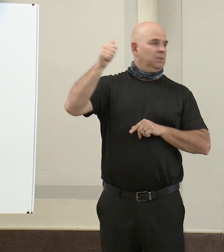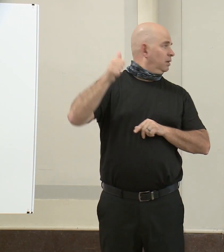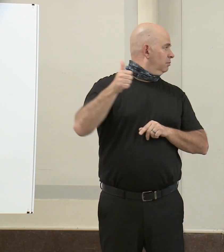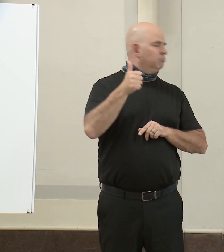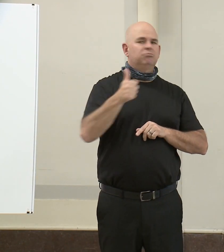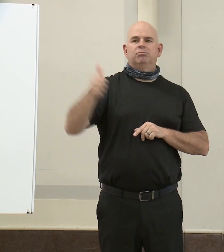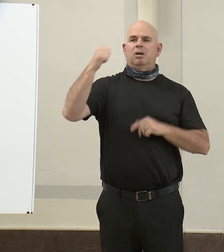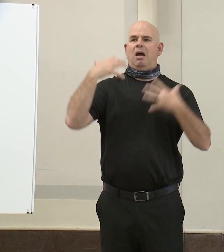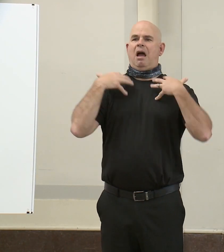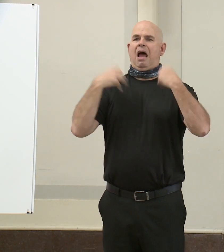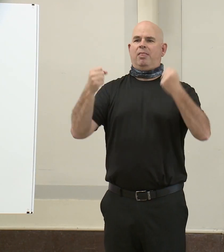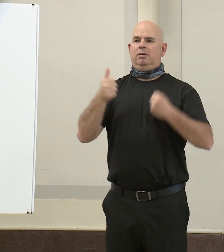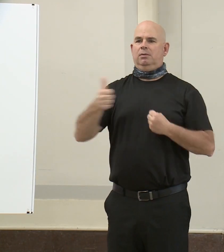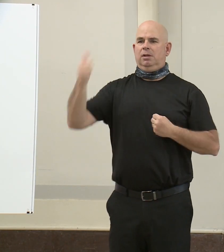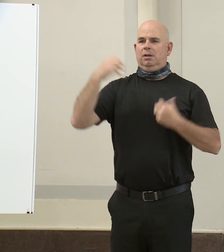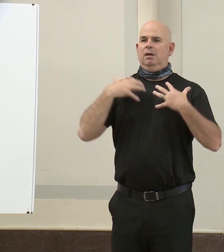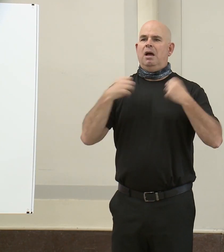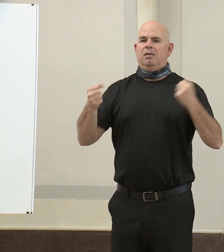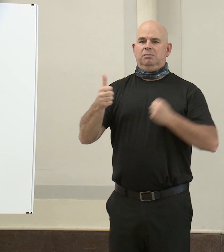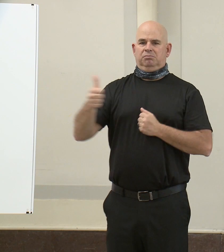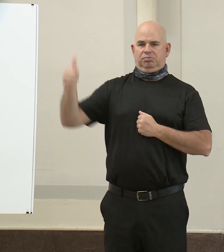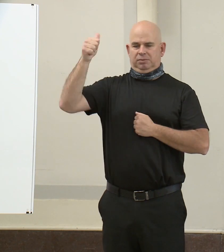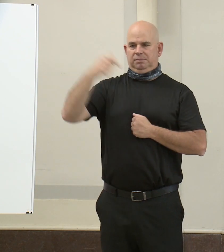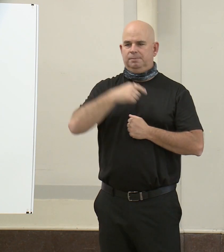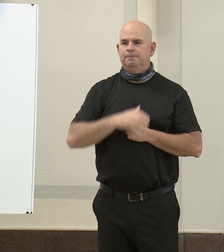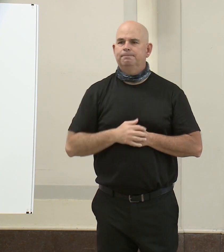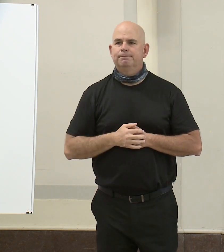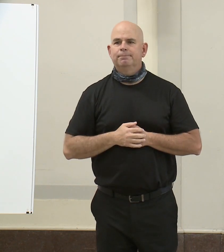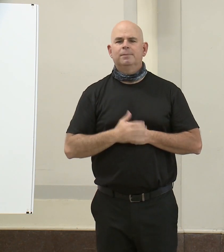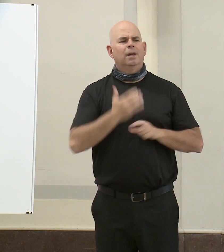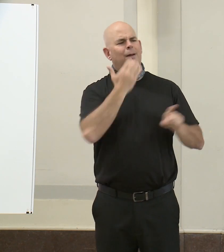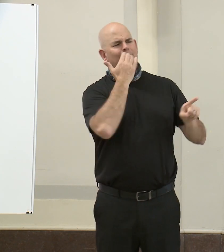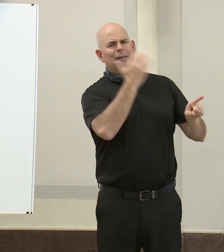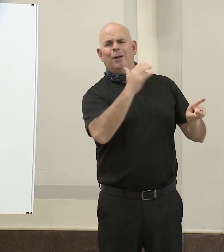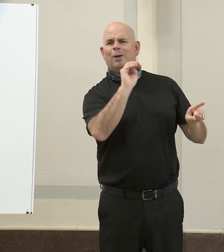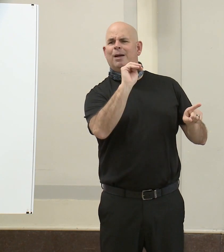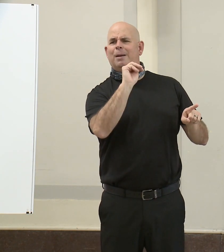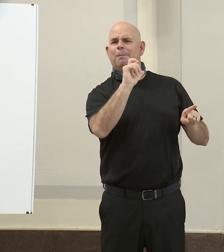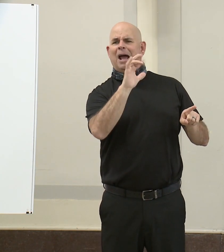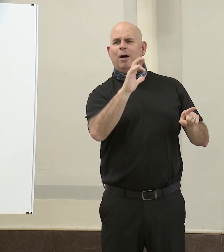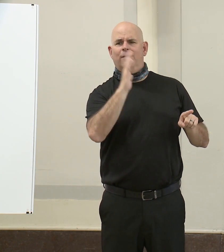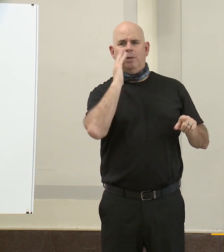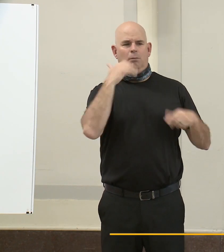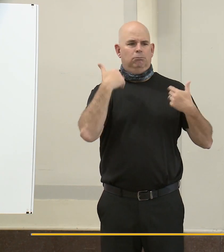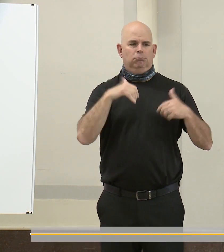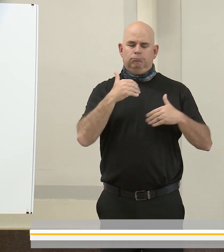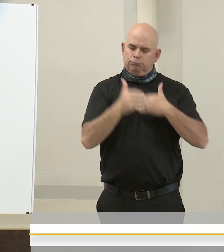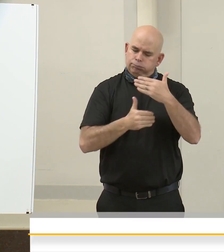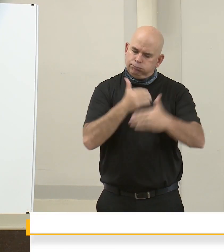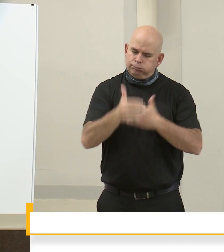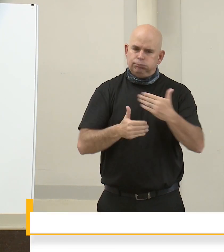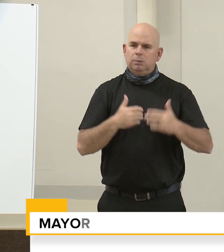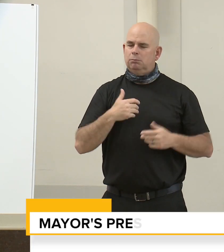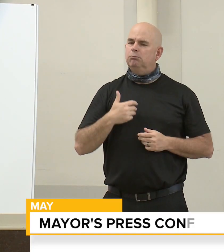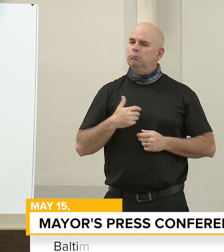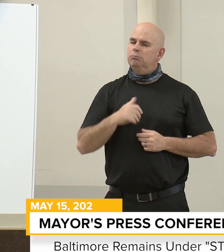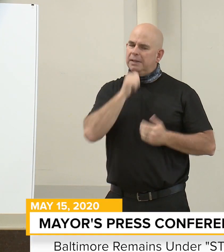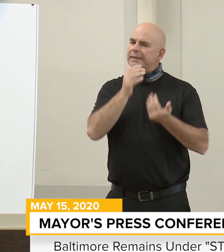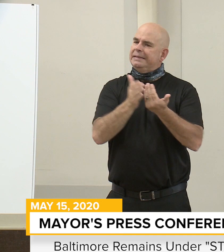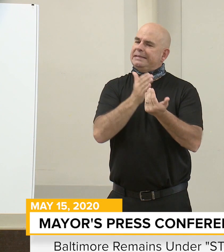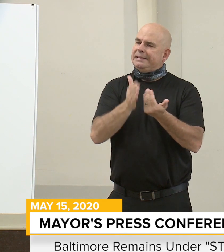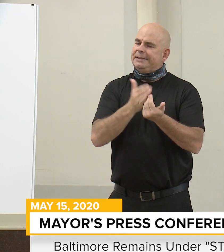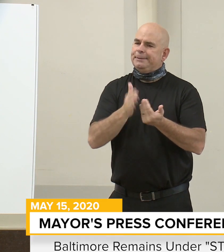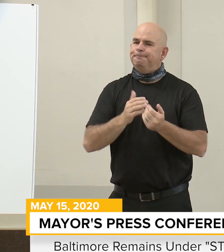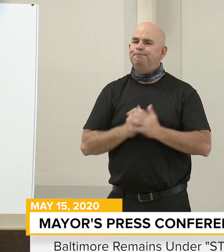Good afternoon. Thank you, Mayor Young, for your leadership during these difficult times. I also want to echo my appreciation for our